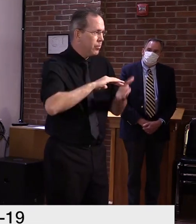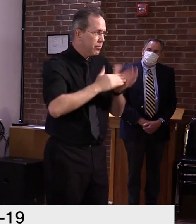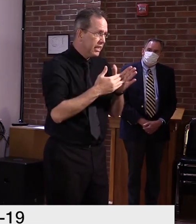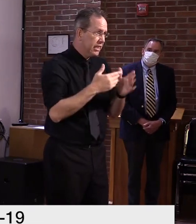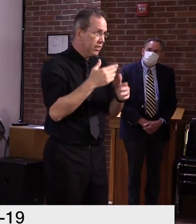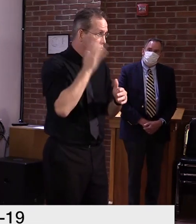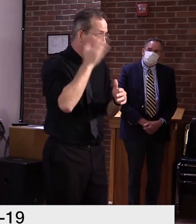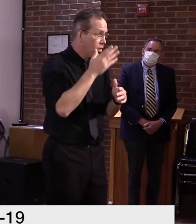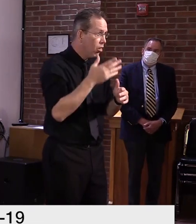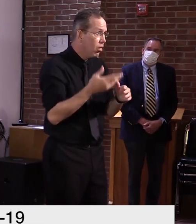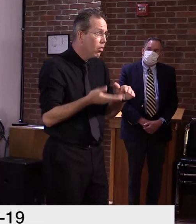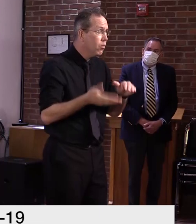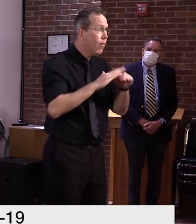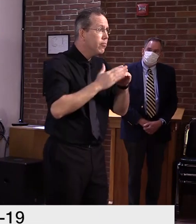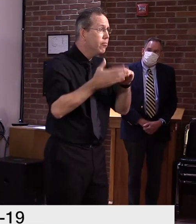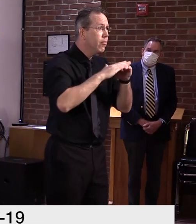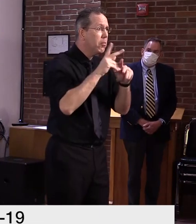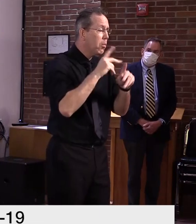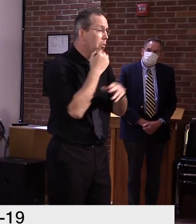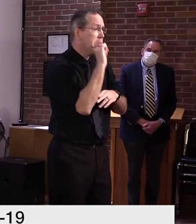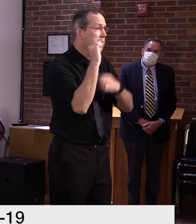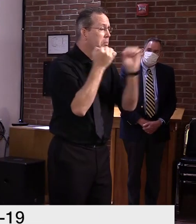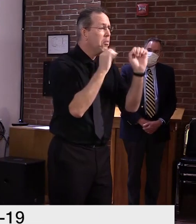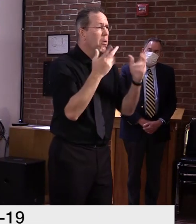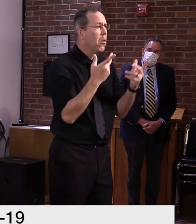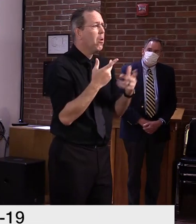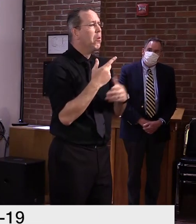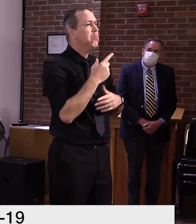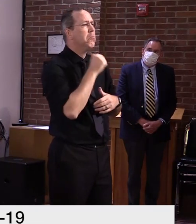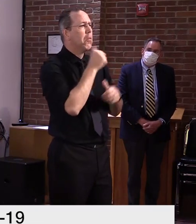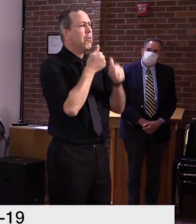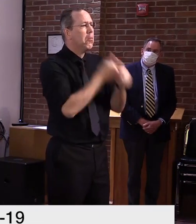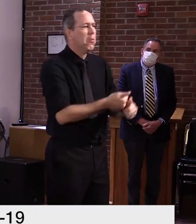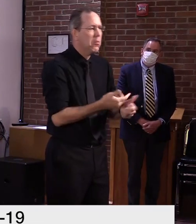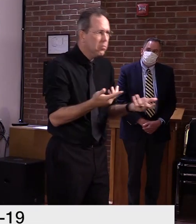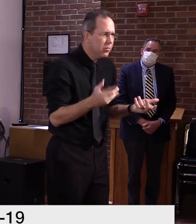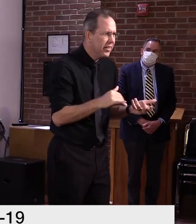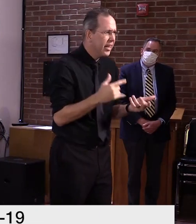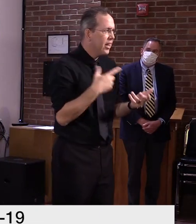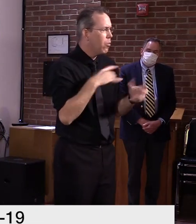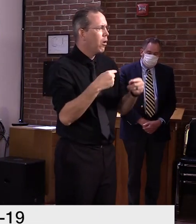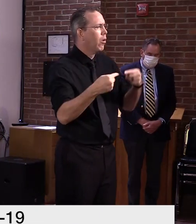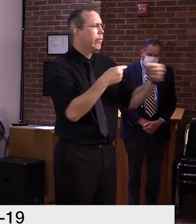or if there would just be more frustration and friction and resistance.